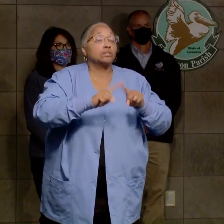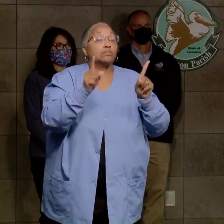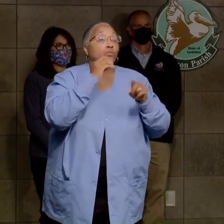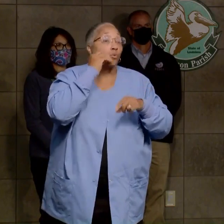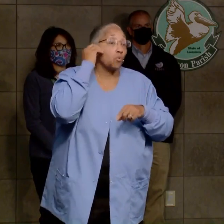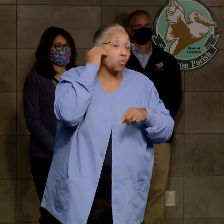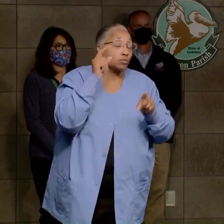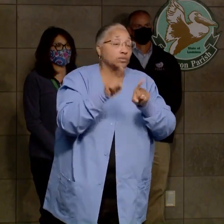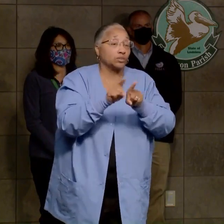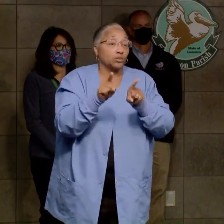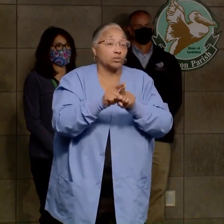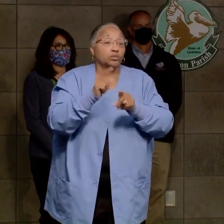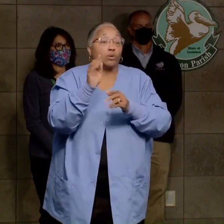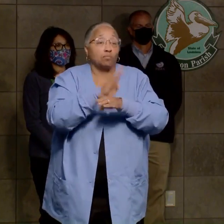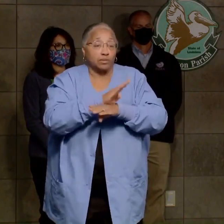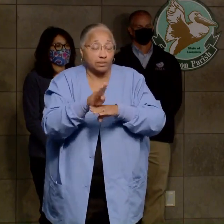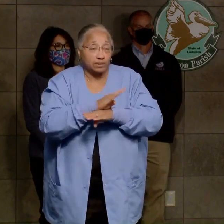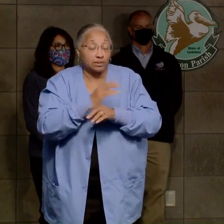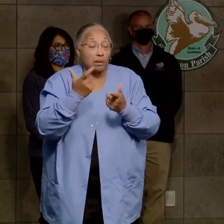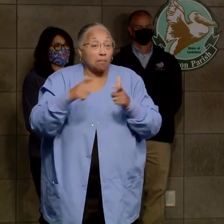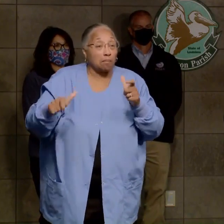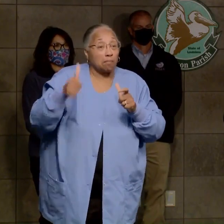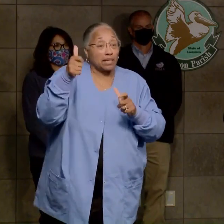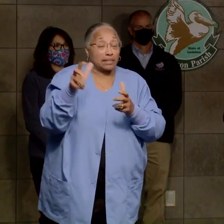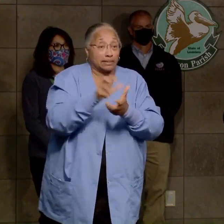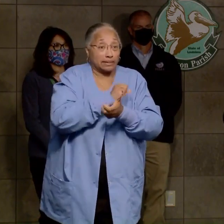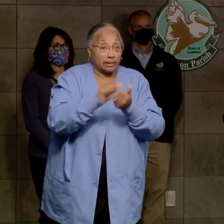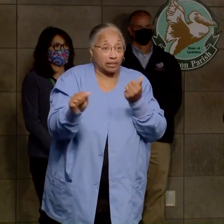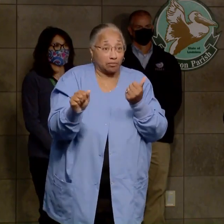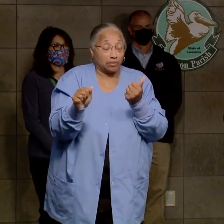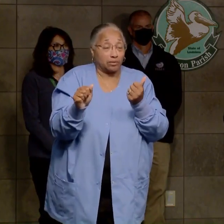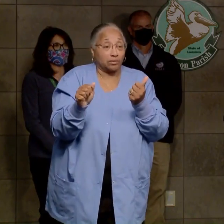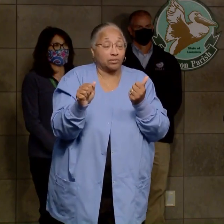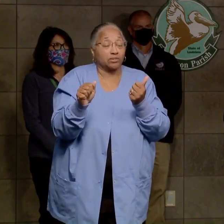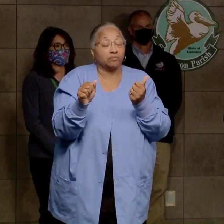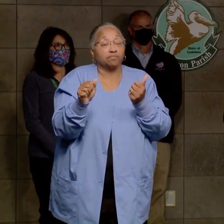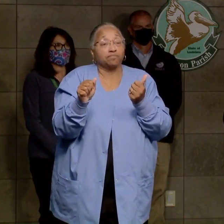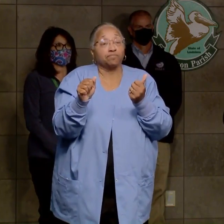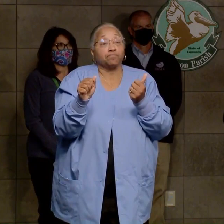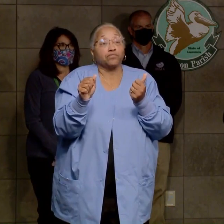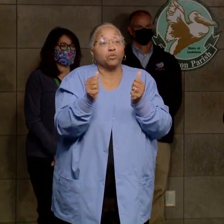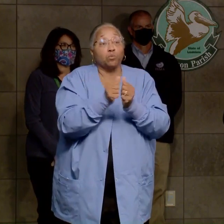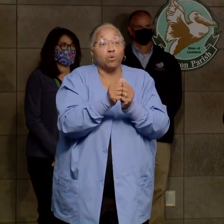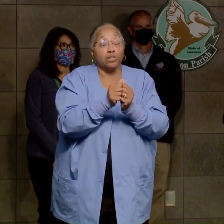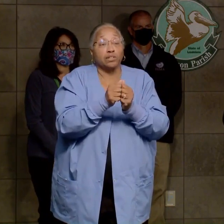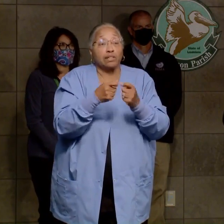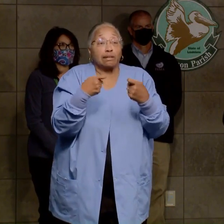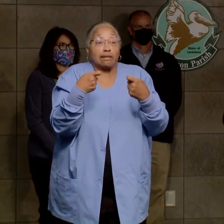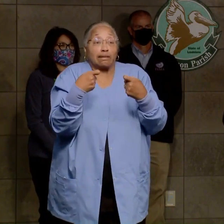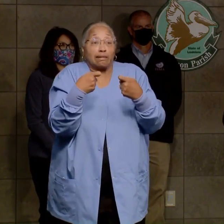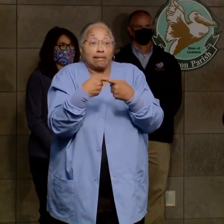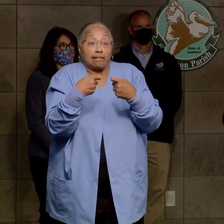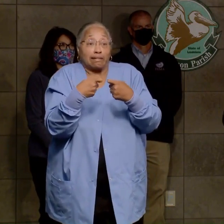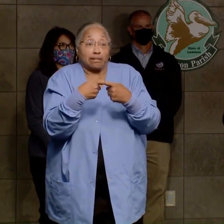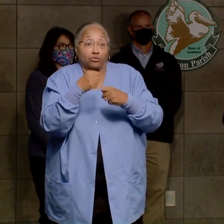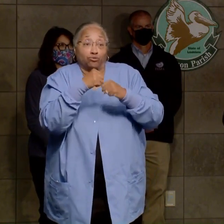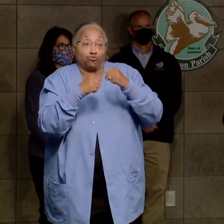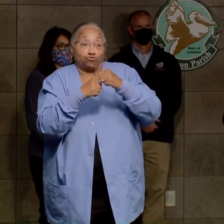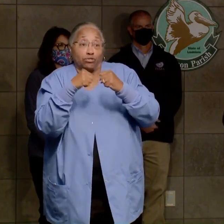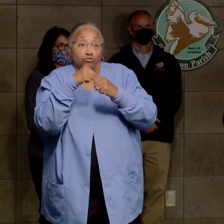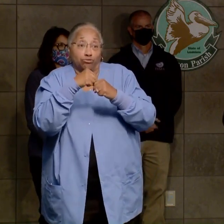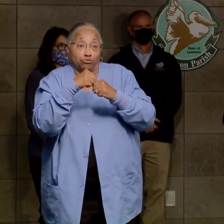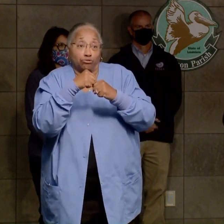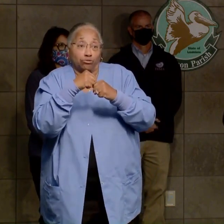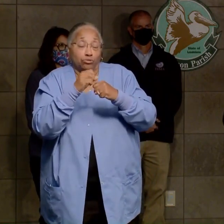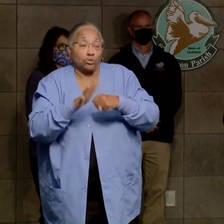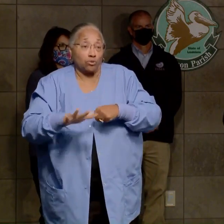structures, but the biggest damage has been to the electricity infrastructure across